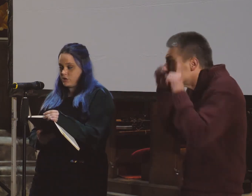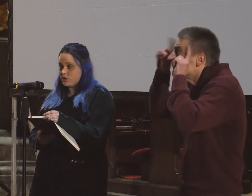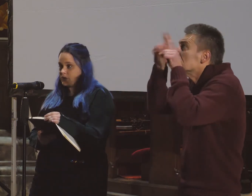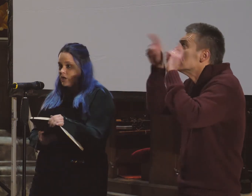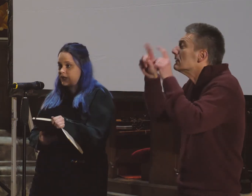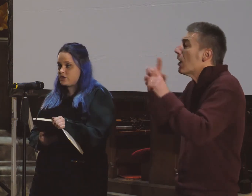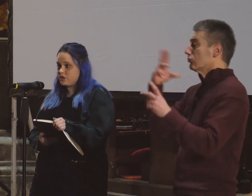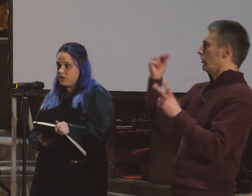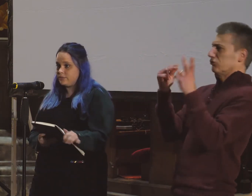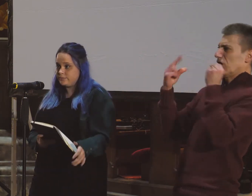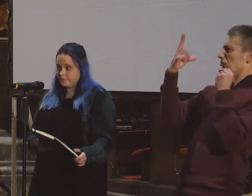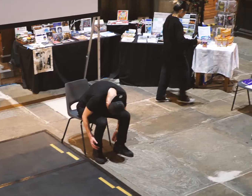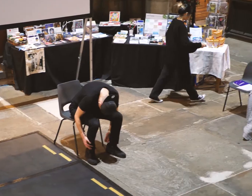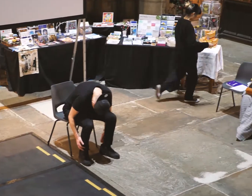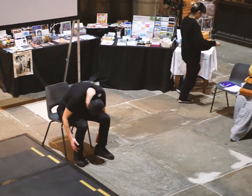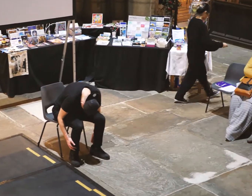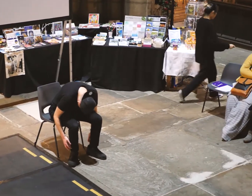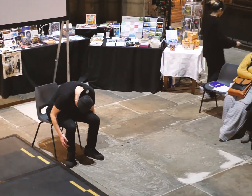it up, stop talking, shut up.